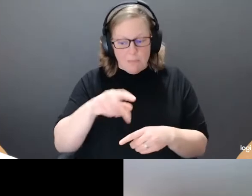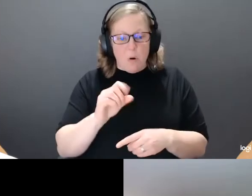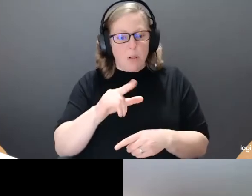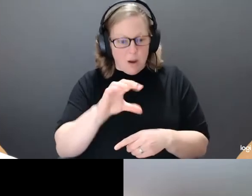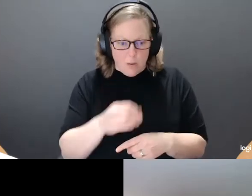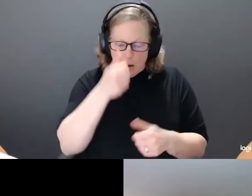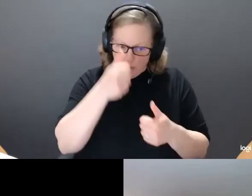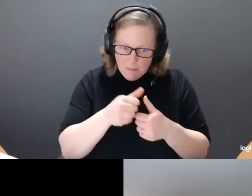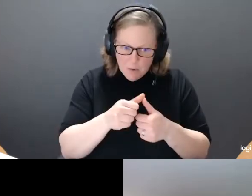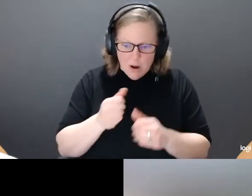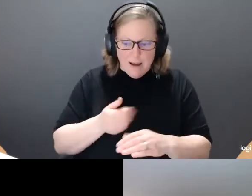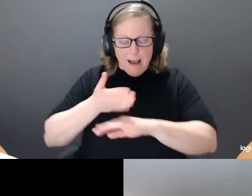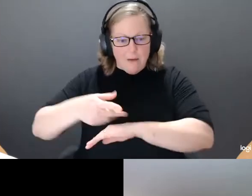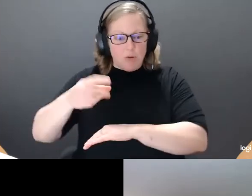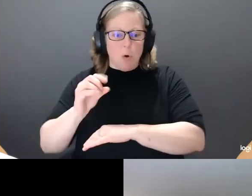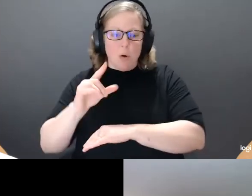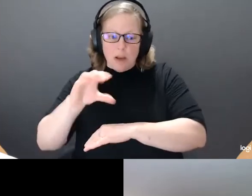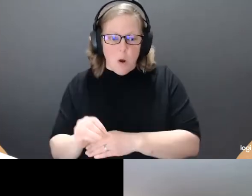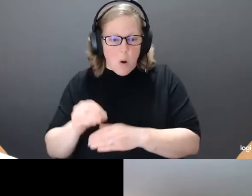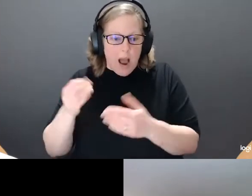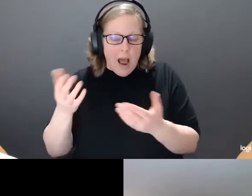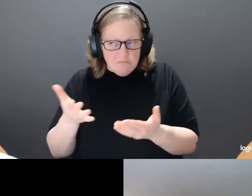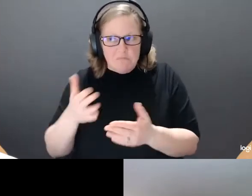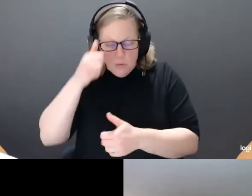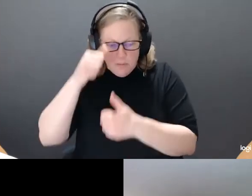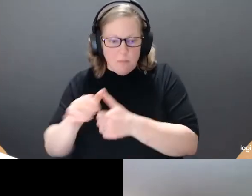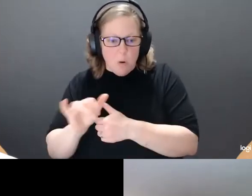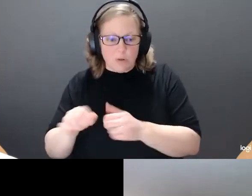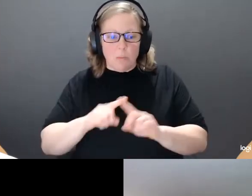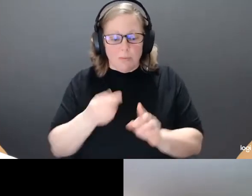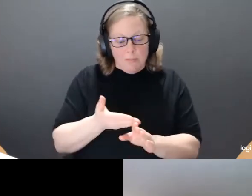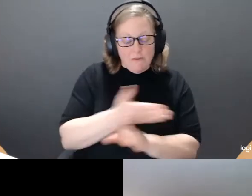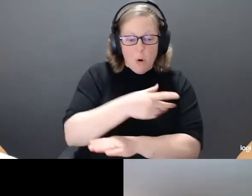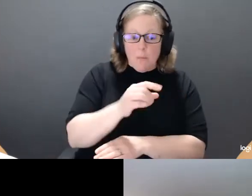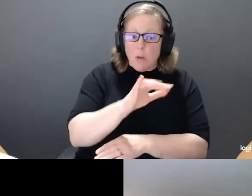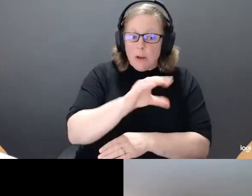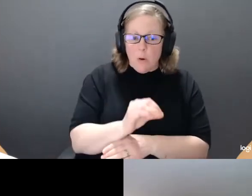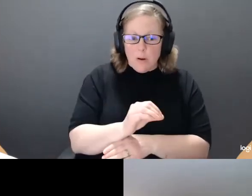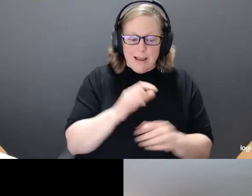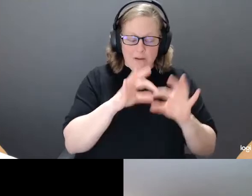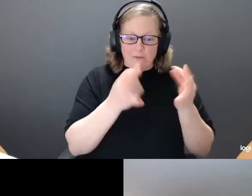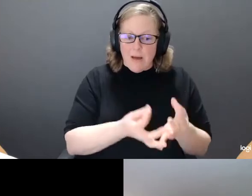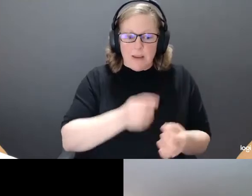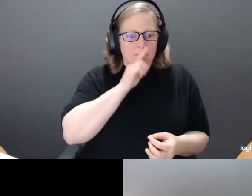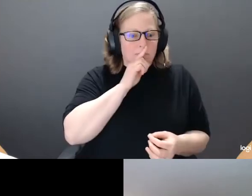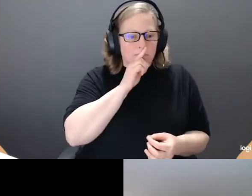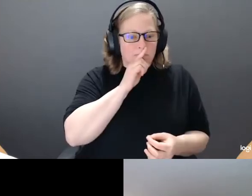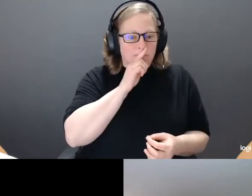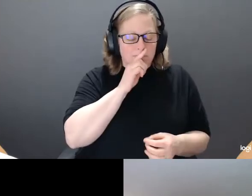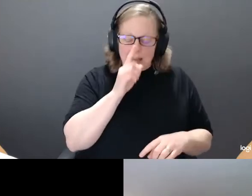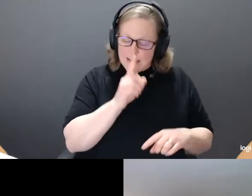dividing the two. The pre-polio period was a taboo topic at home and maybe that's why that part of my life is a blank.